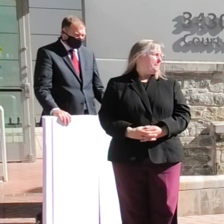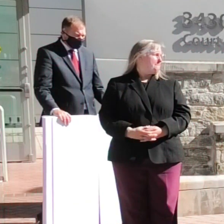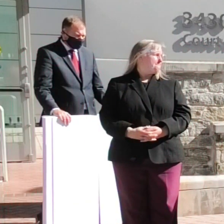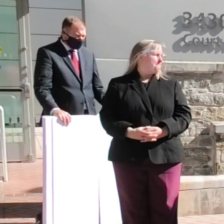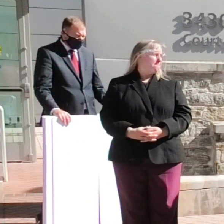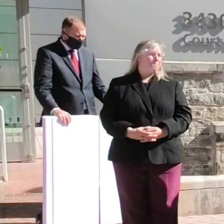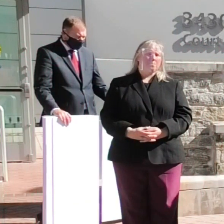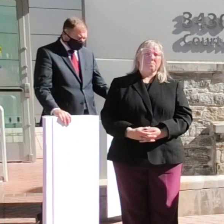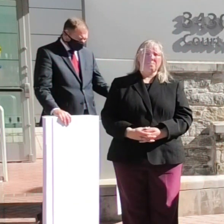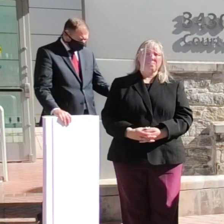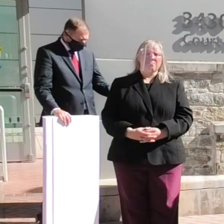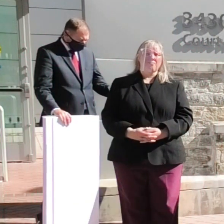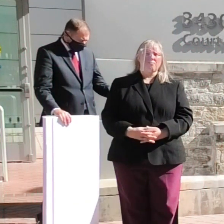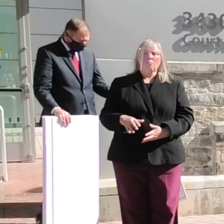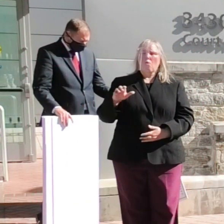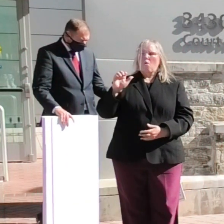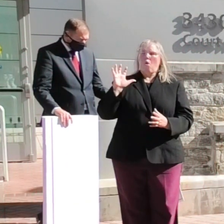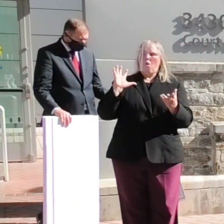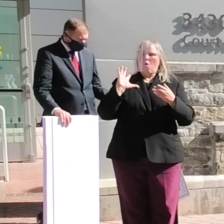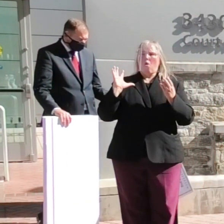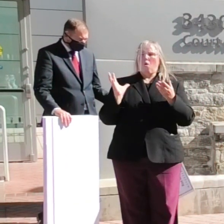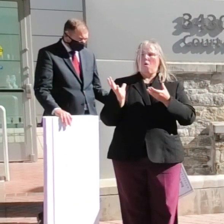Amy, Autism Society.